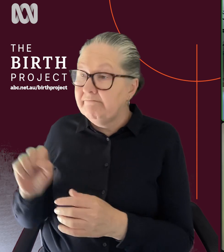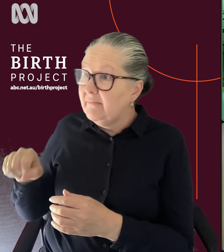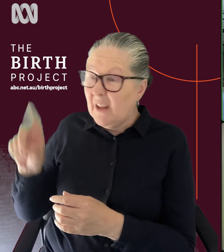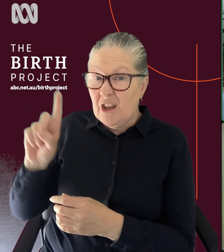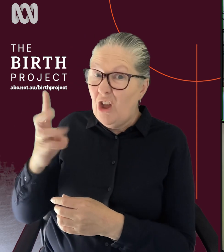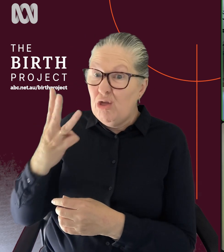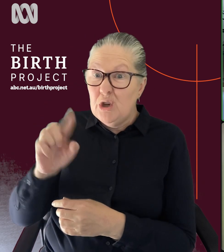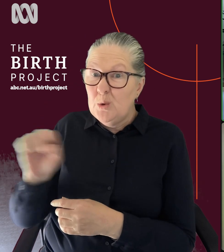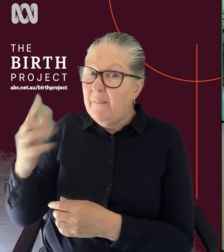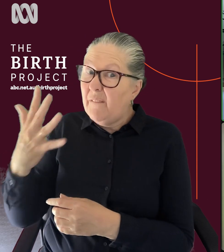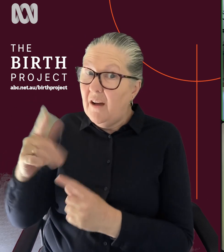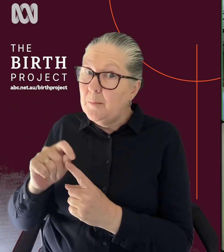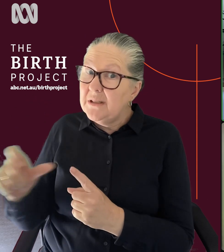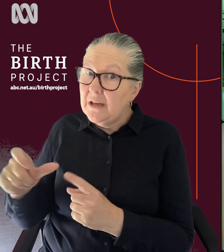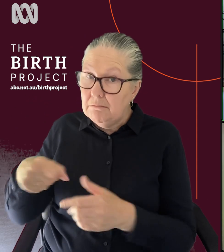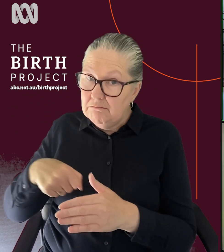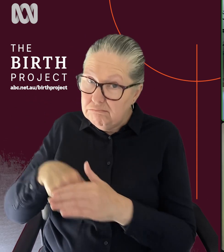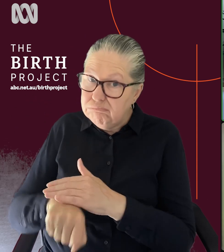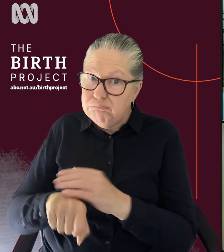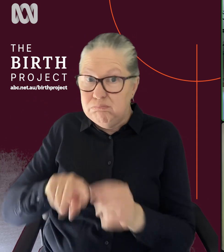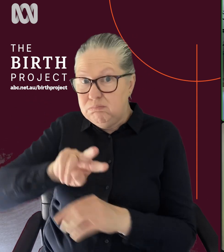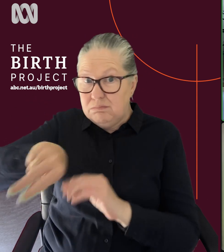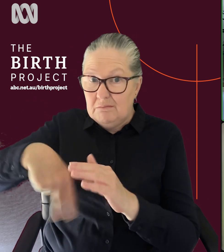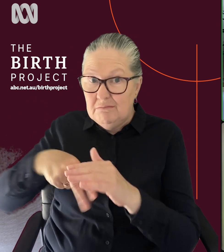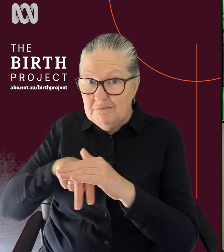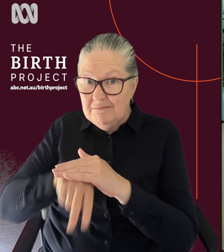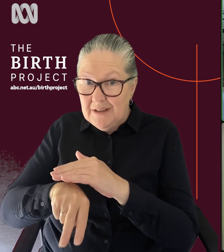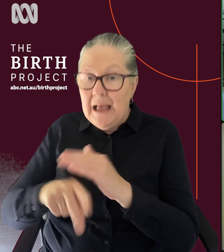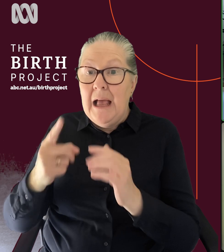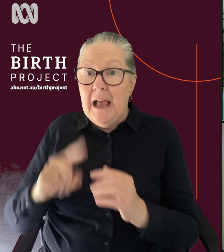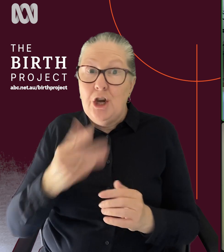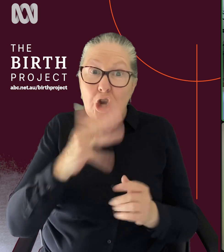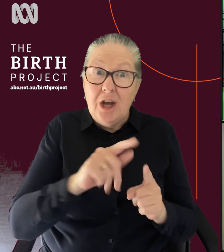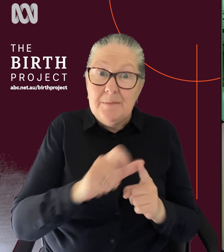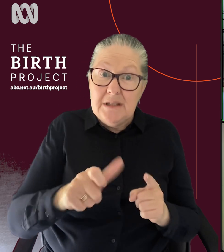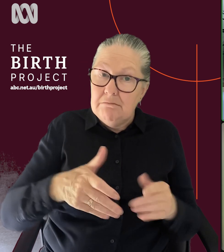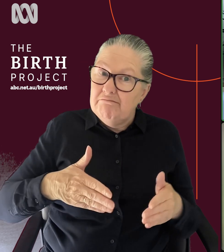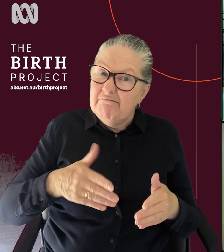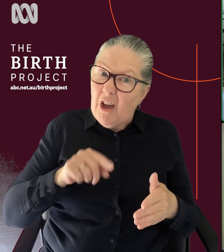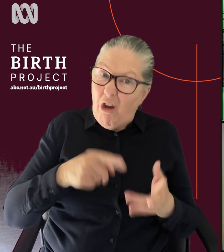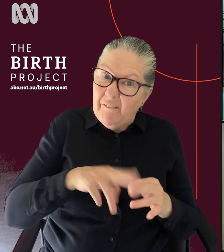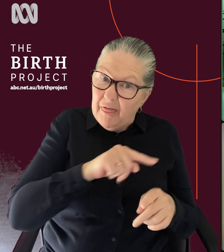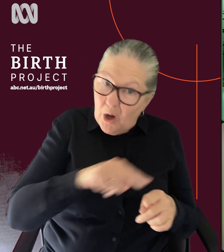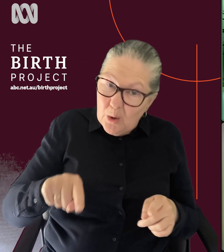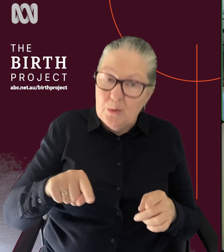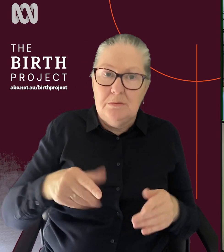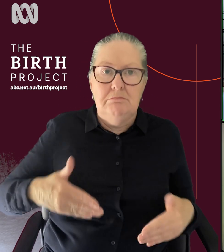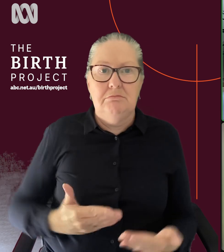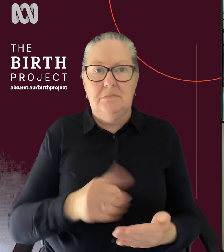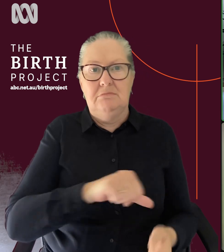of babies are born breach. 90% of breach babies are born by a C-section and, you know, I know in some